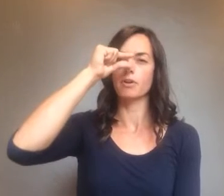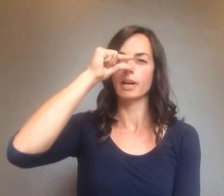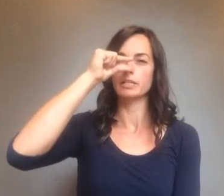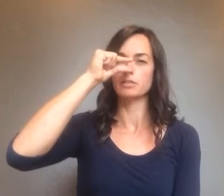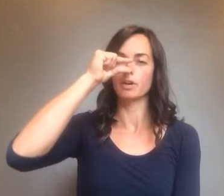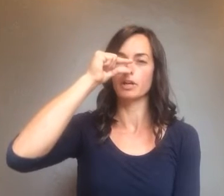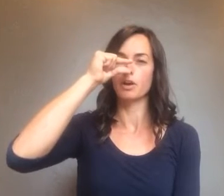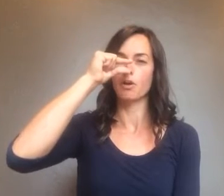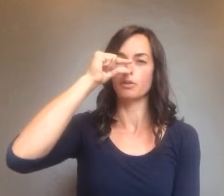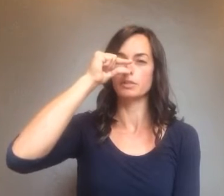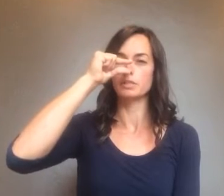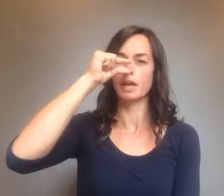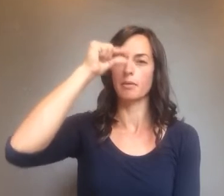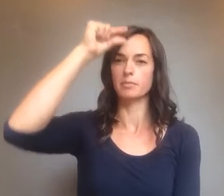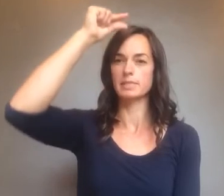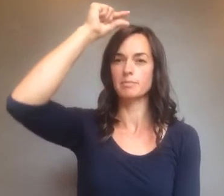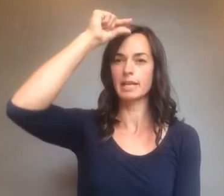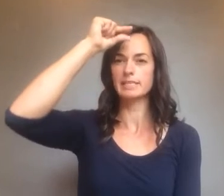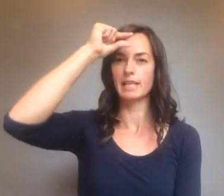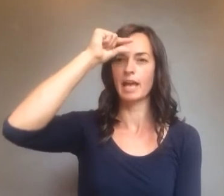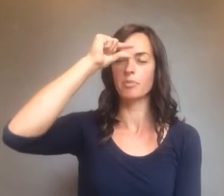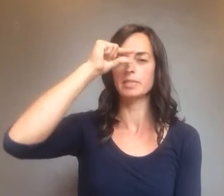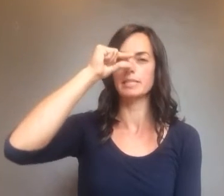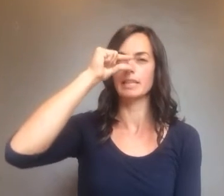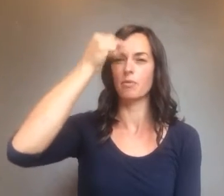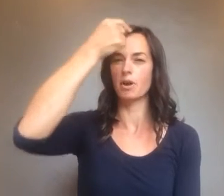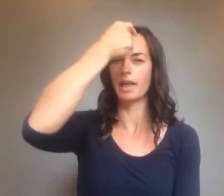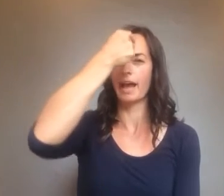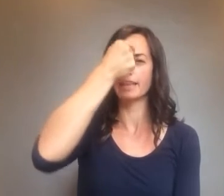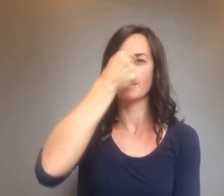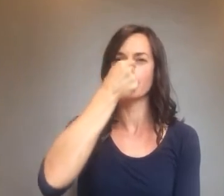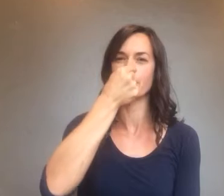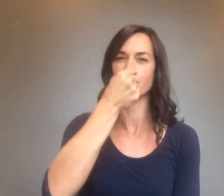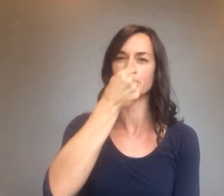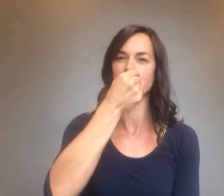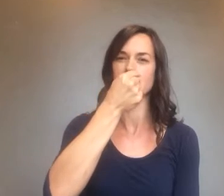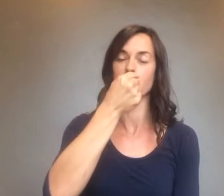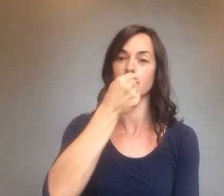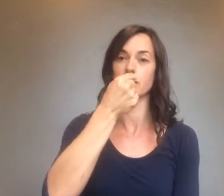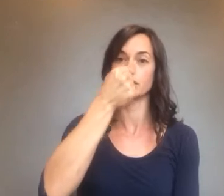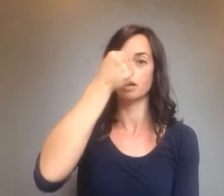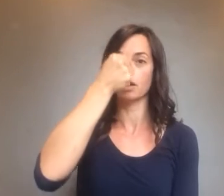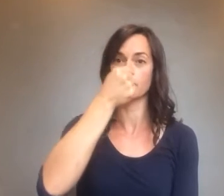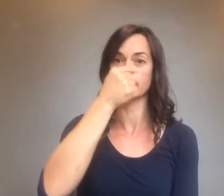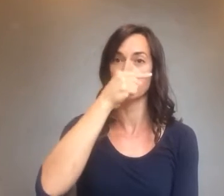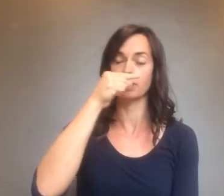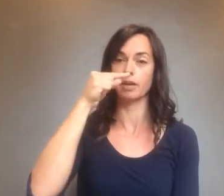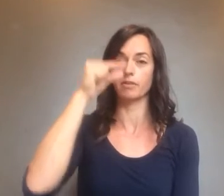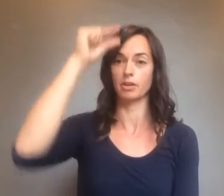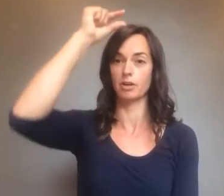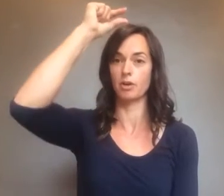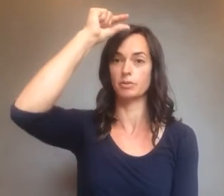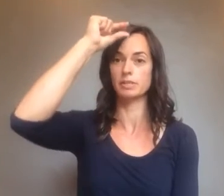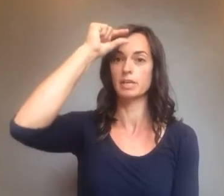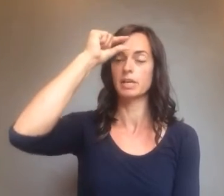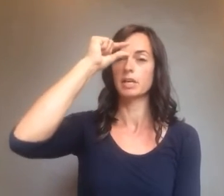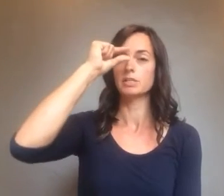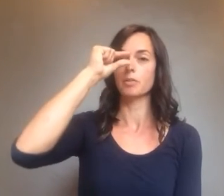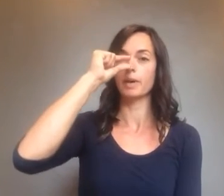foreheads to our nose, symbolizing the helmets that they wore that had that metal piece that went all the way down and covered their nose. So